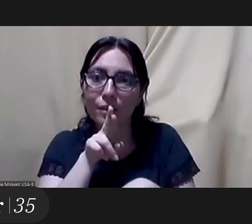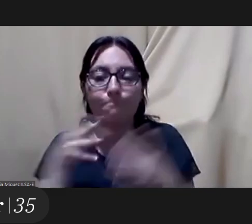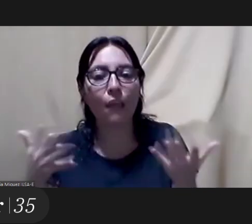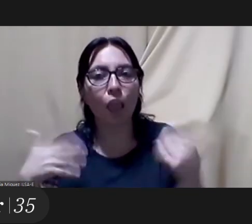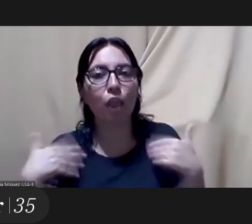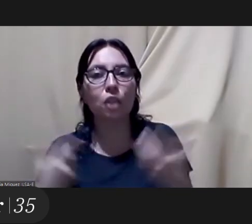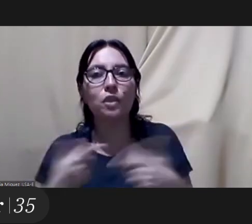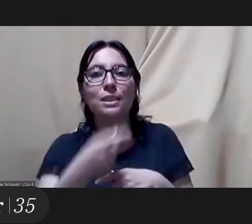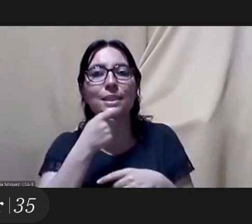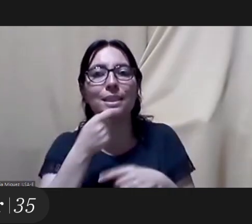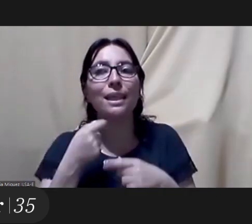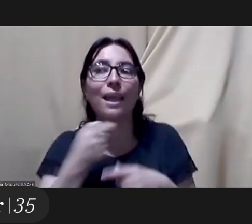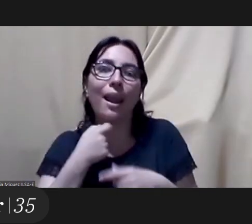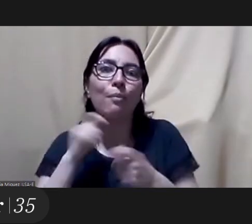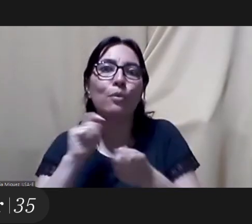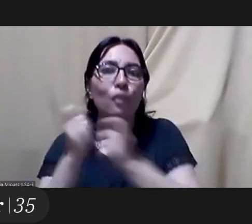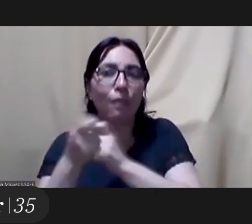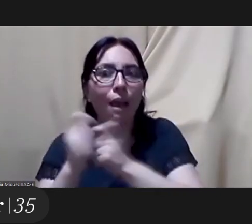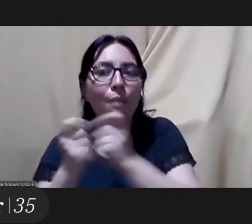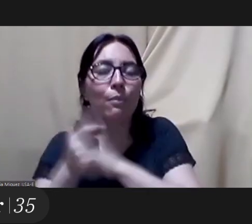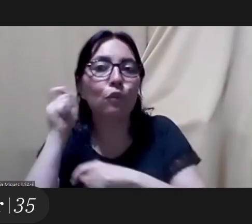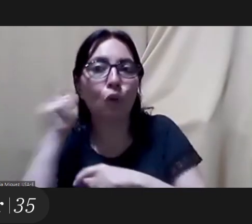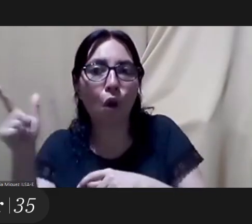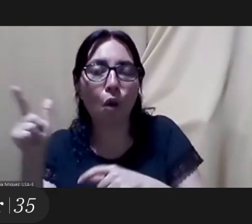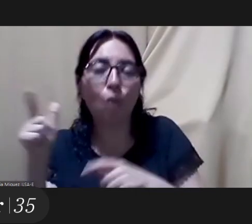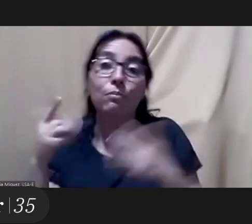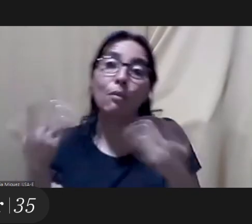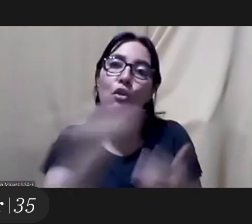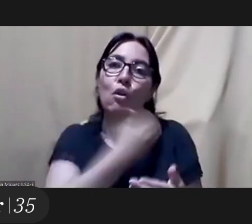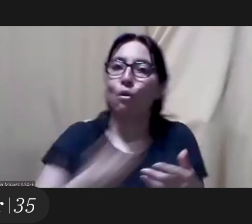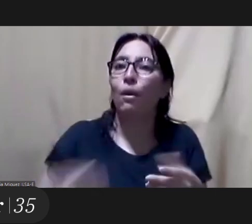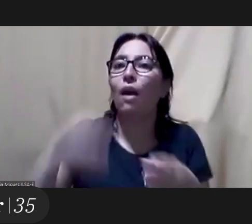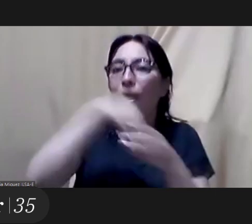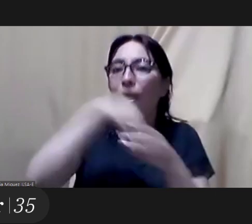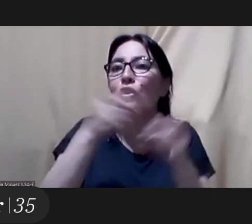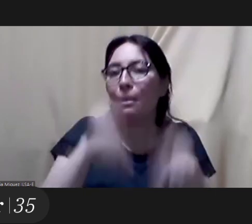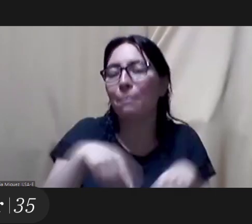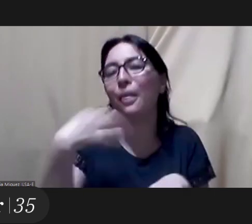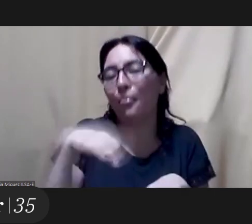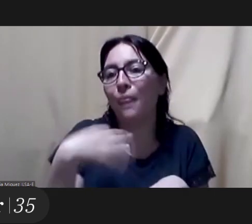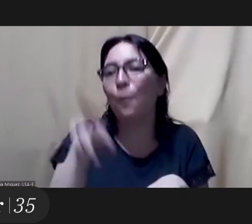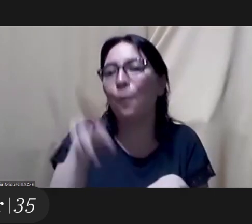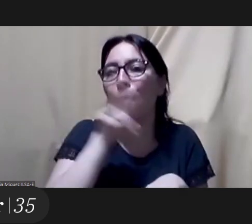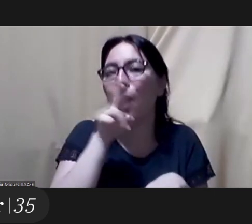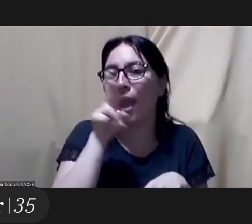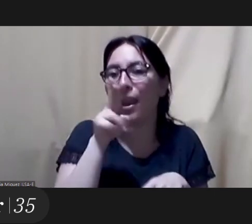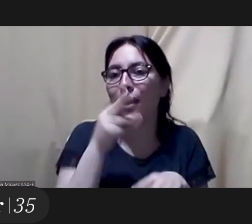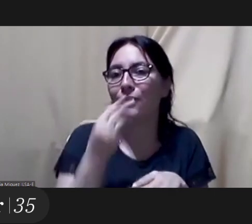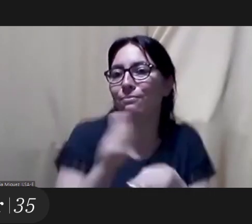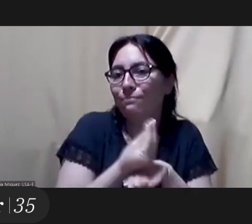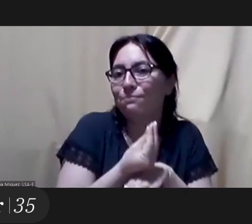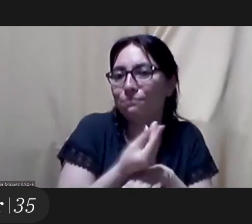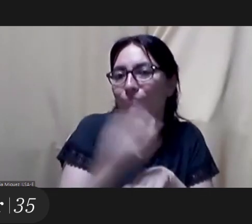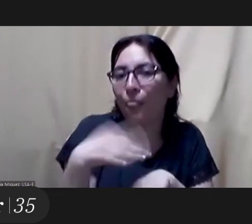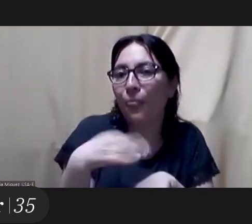in order to perform the changes that are necessary it's very important to have women represented where decisions are made